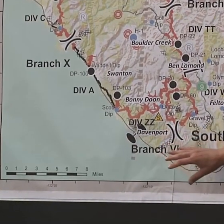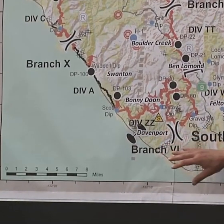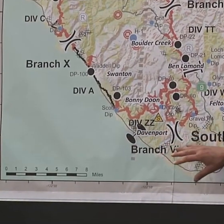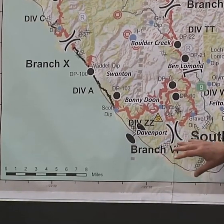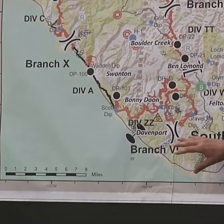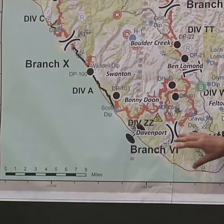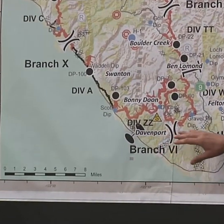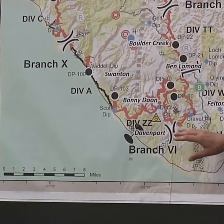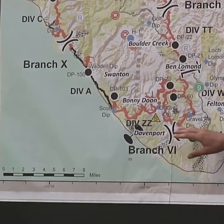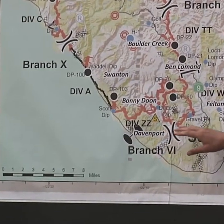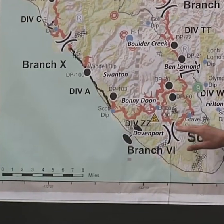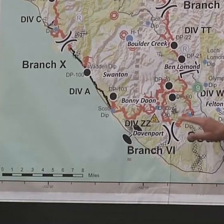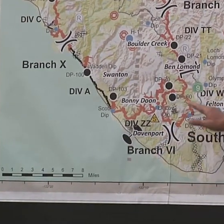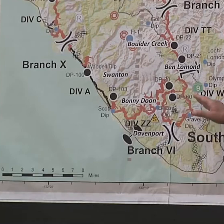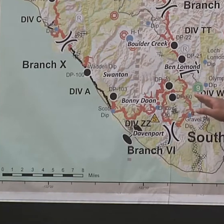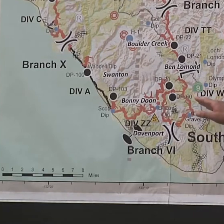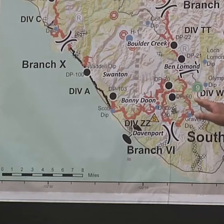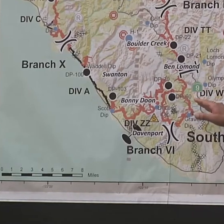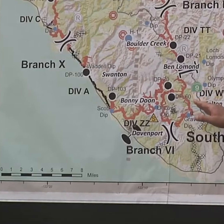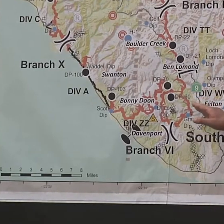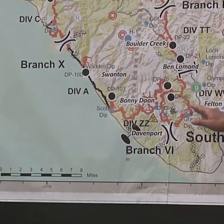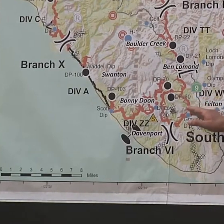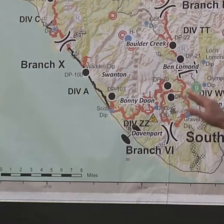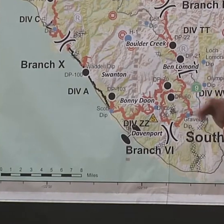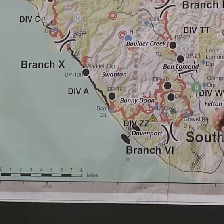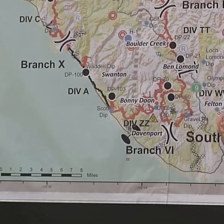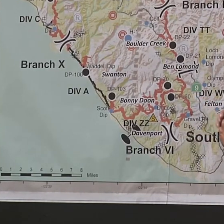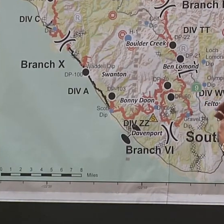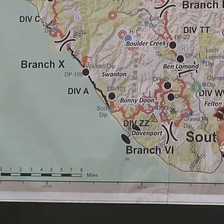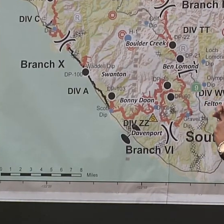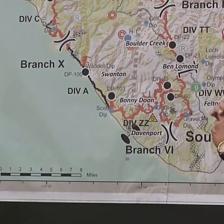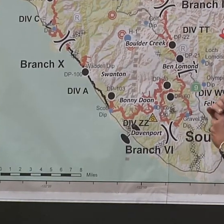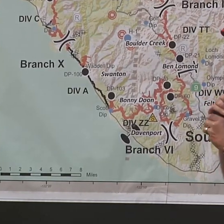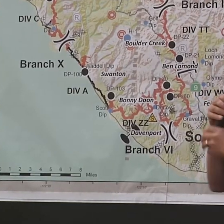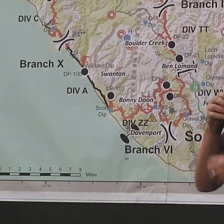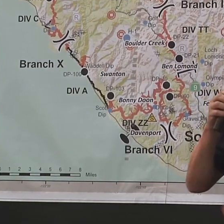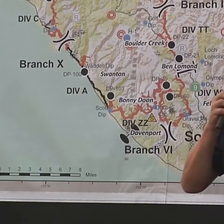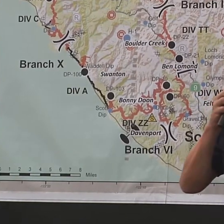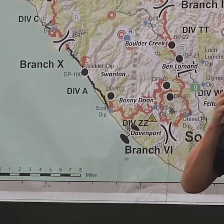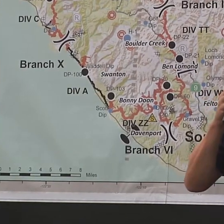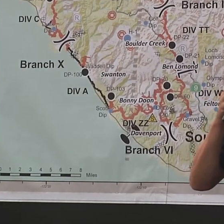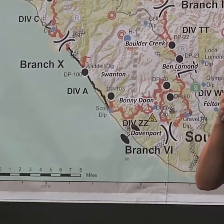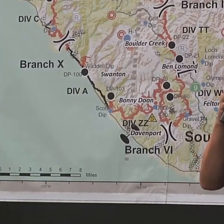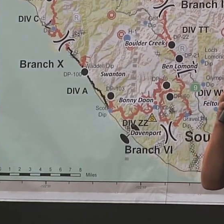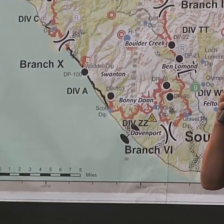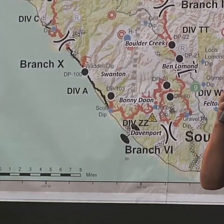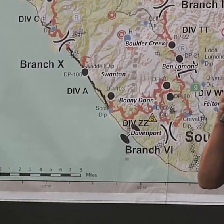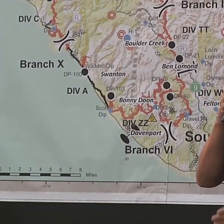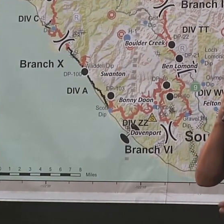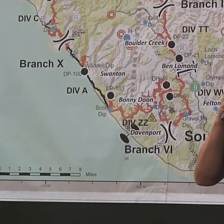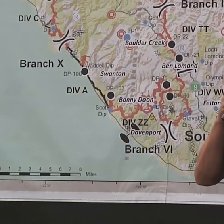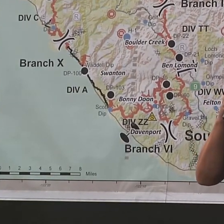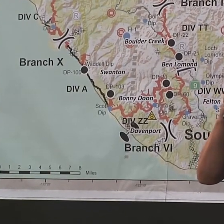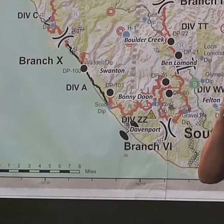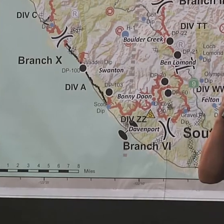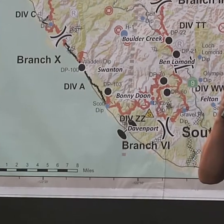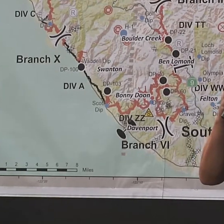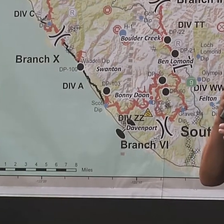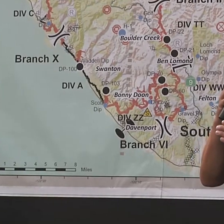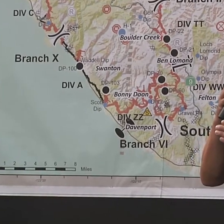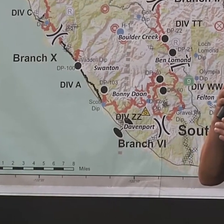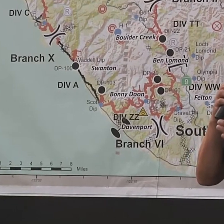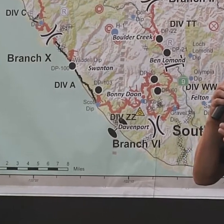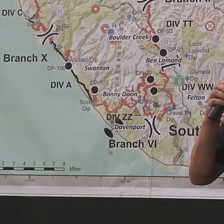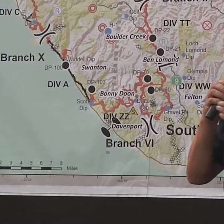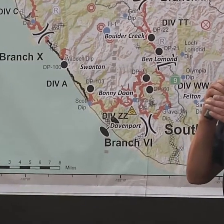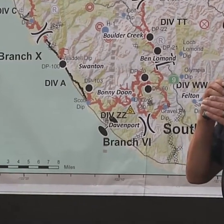suppression activities there. Around the community of Felton, we're working diligently. We've burned in some